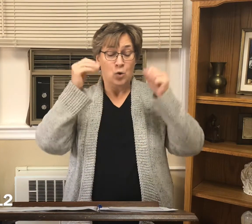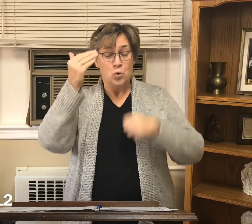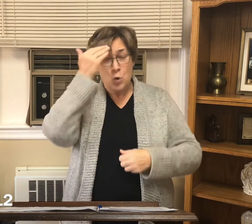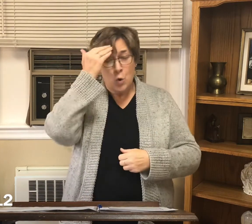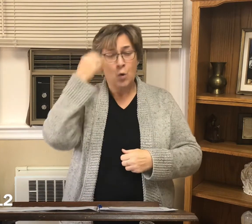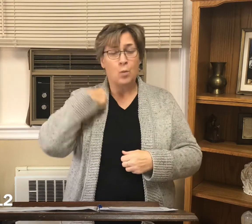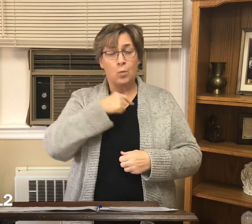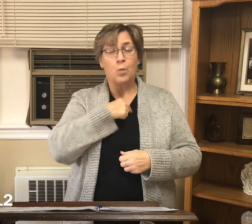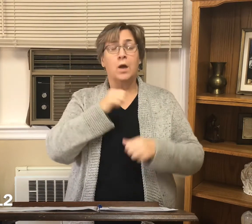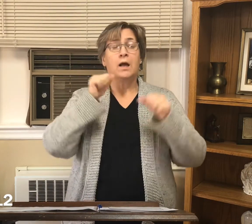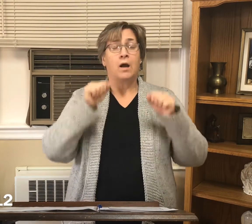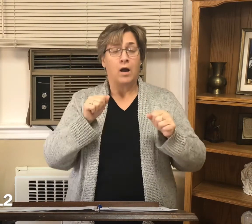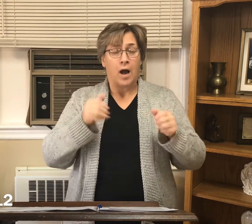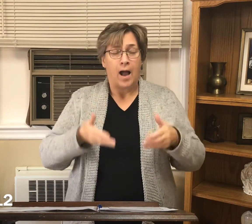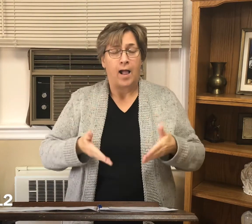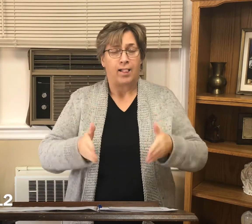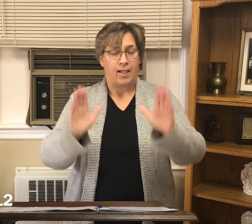not that we do not have the right